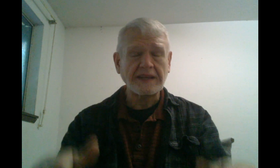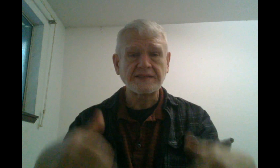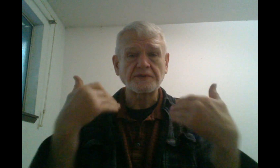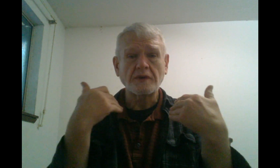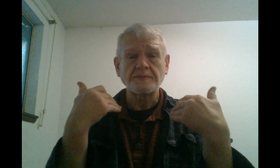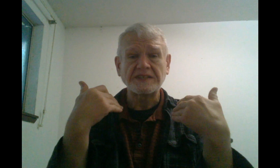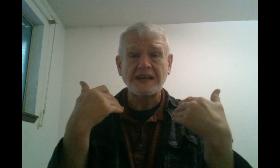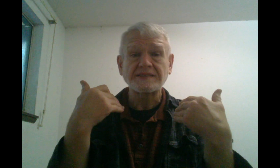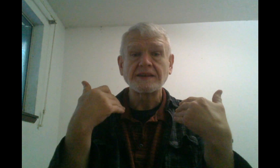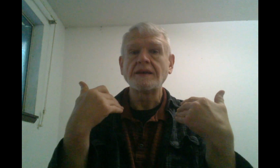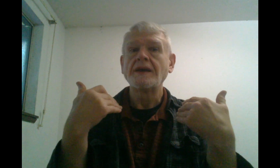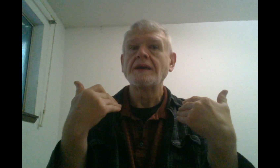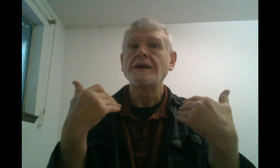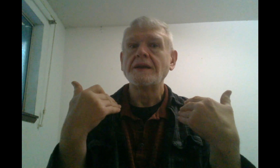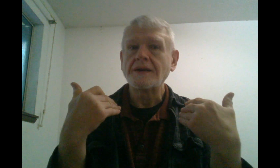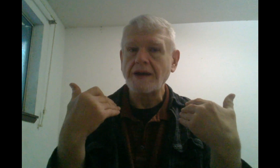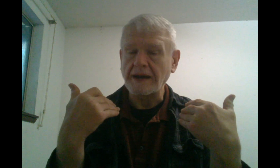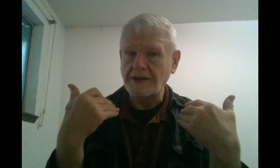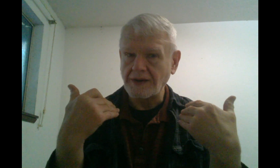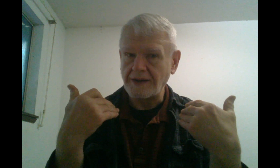knees up towards my chest, not good.